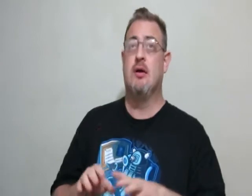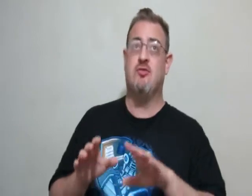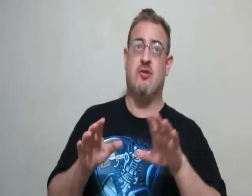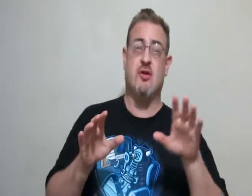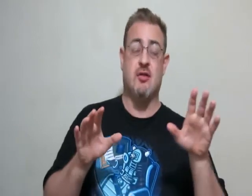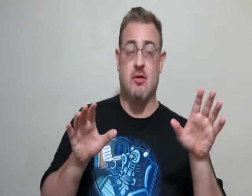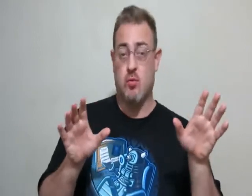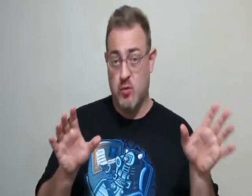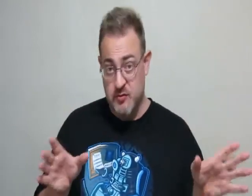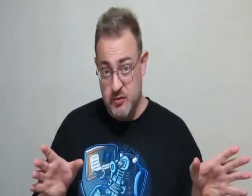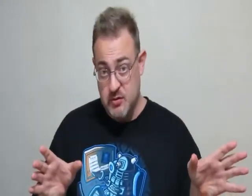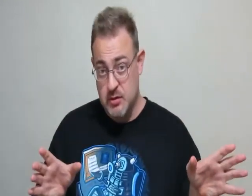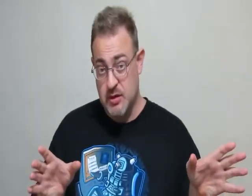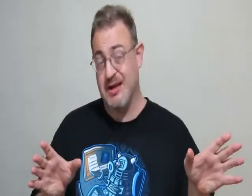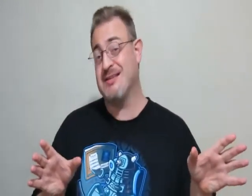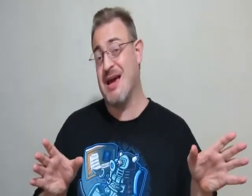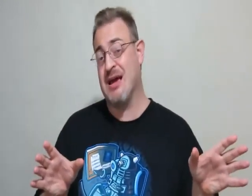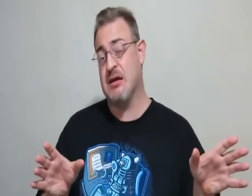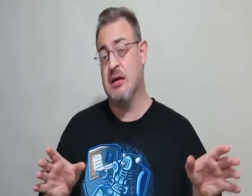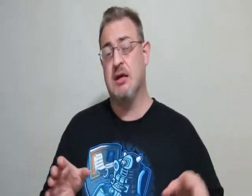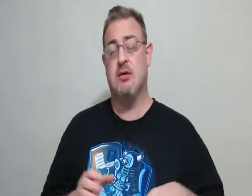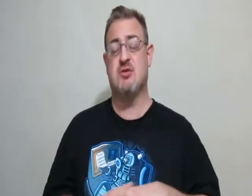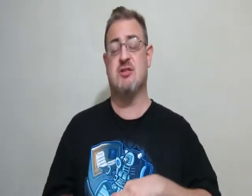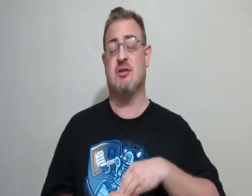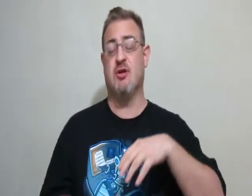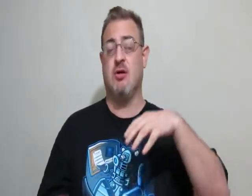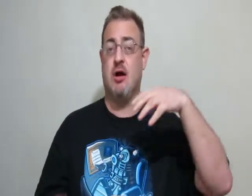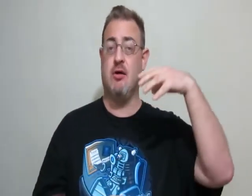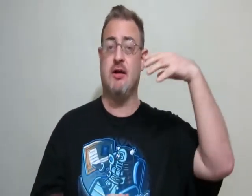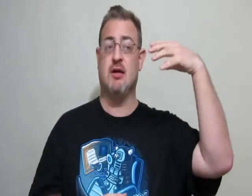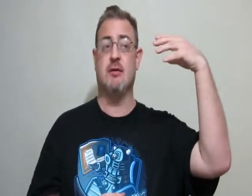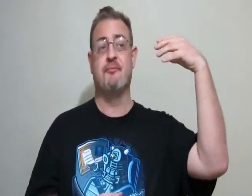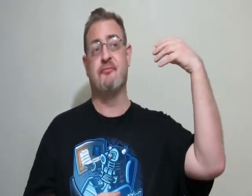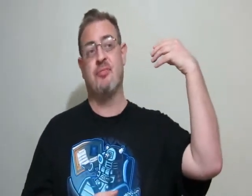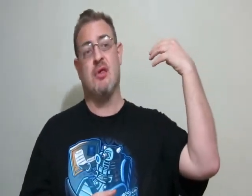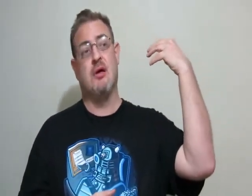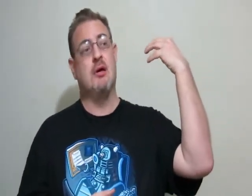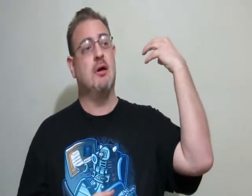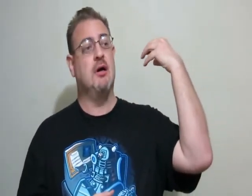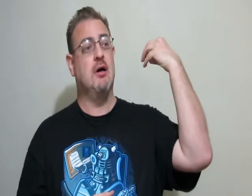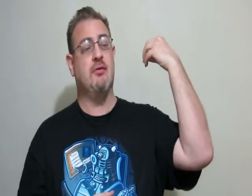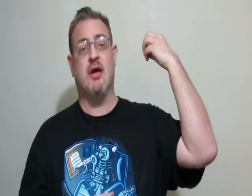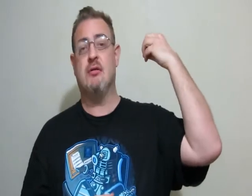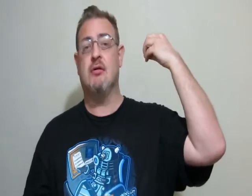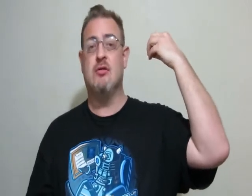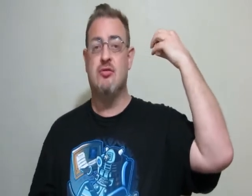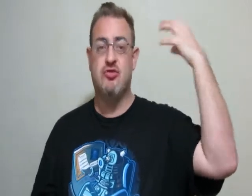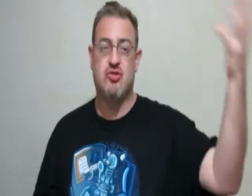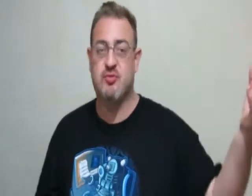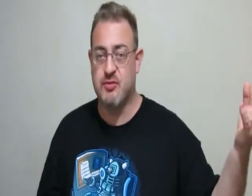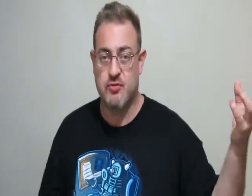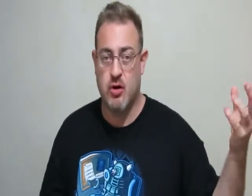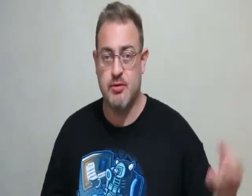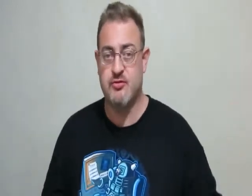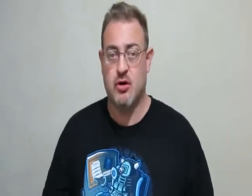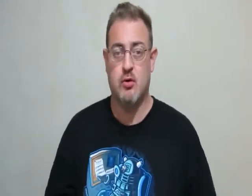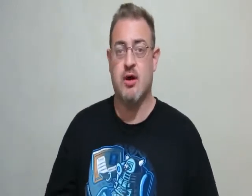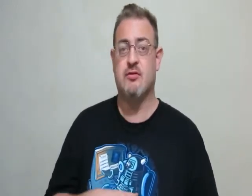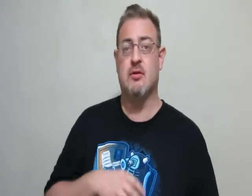Turns out that it wasn't an attack, it was just someone highlighting that YouTube subscribers don't always